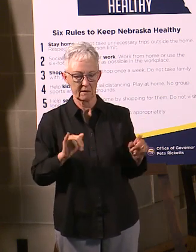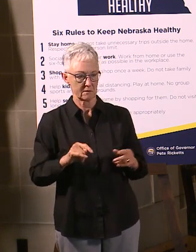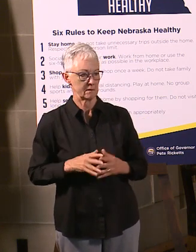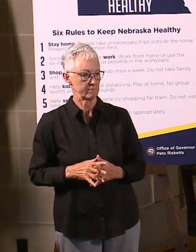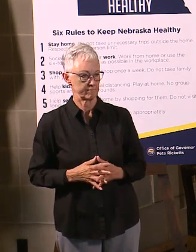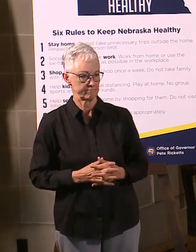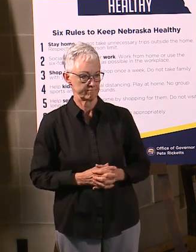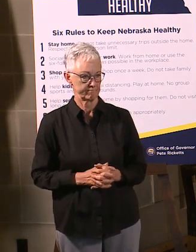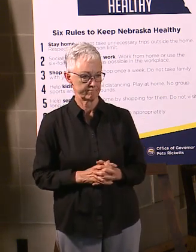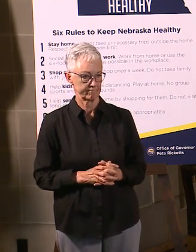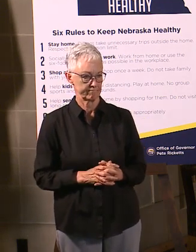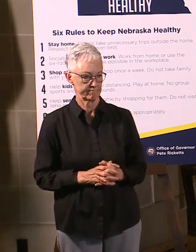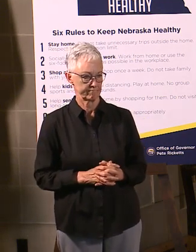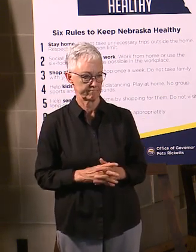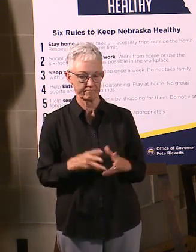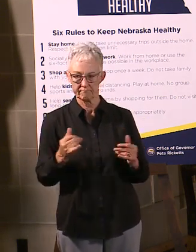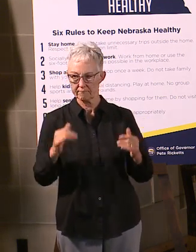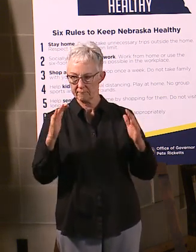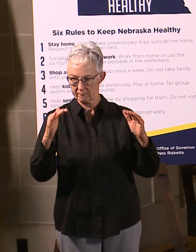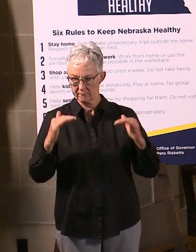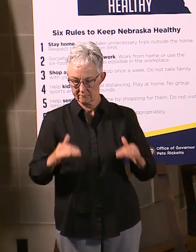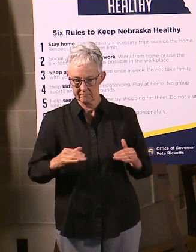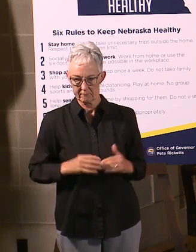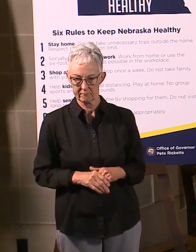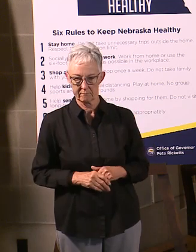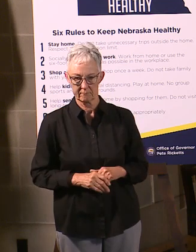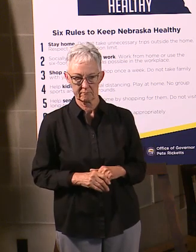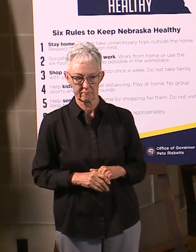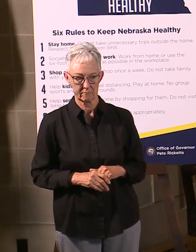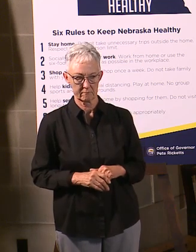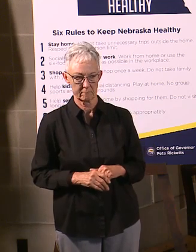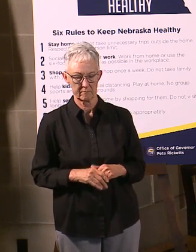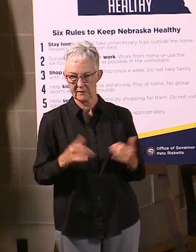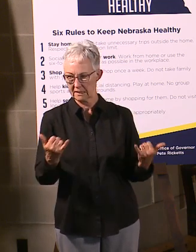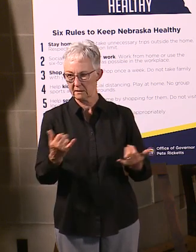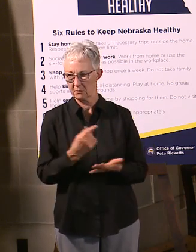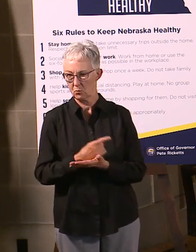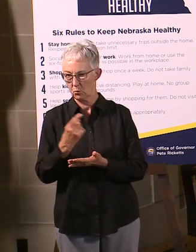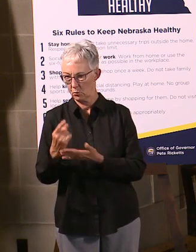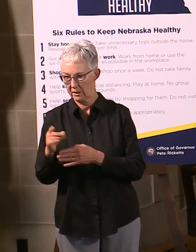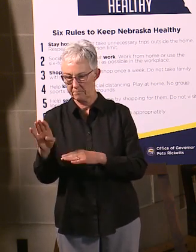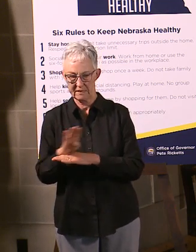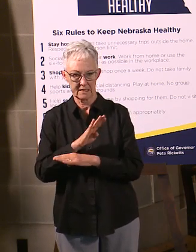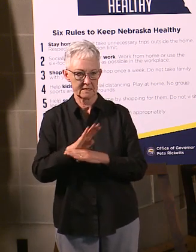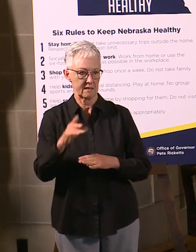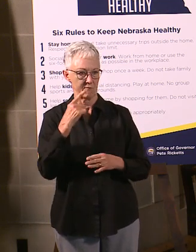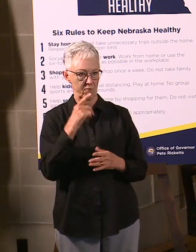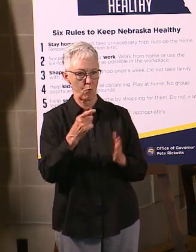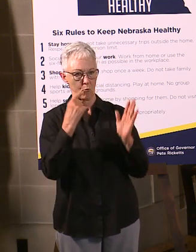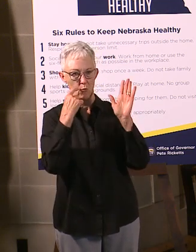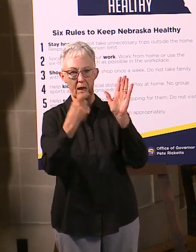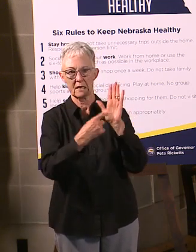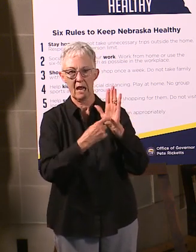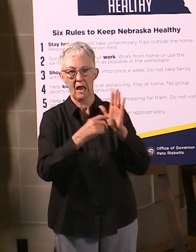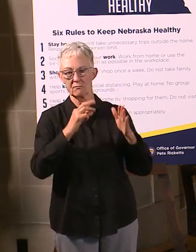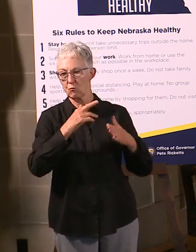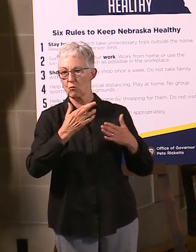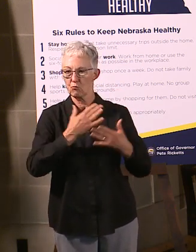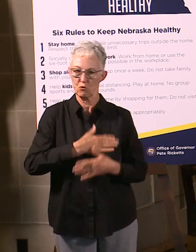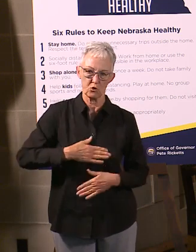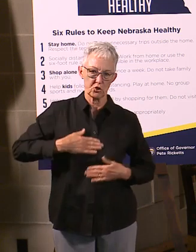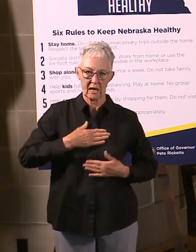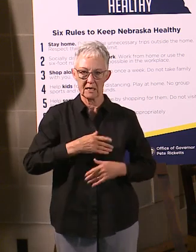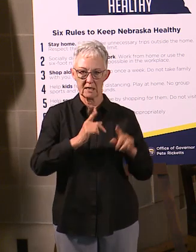Okay, next. It is, we've talked about the, this is a busy week for appreciation. We've talked about appreciation for